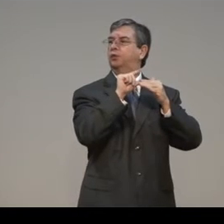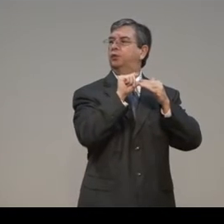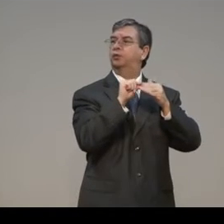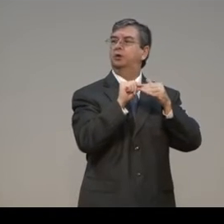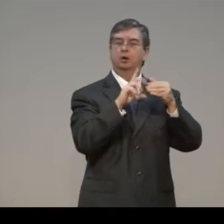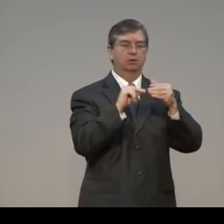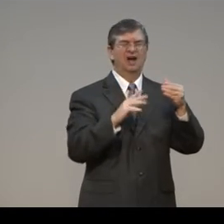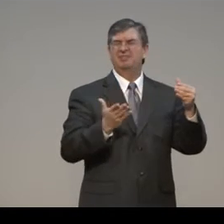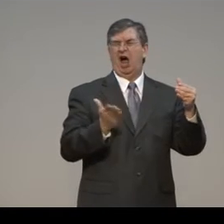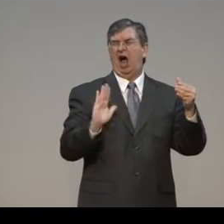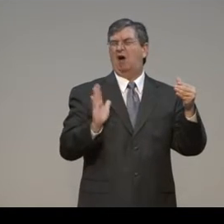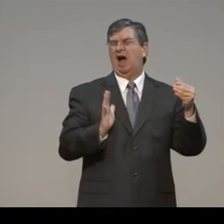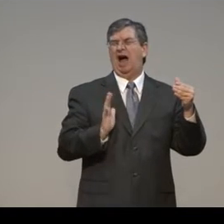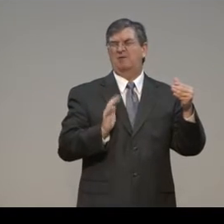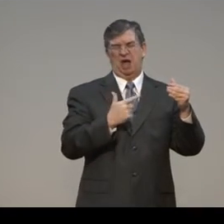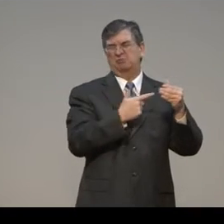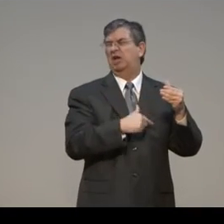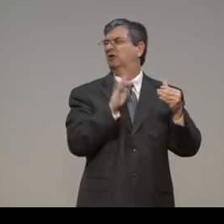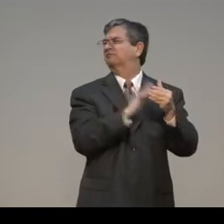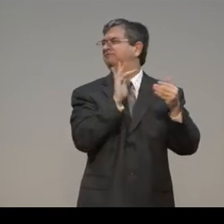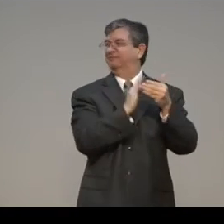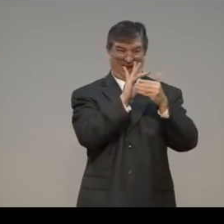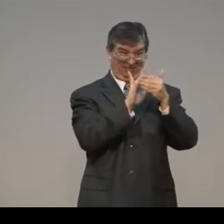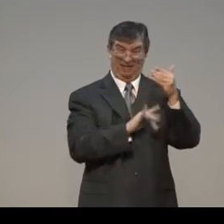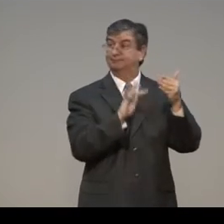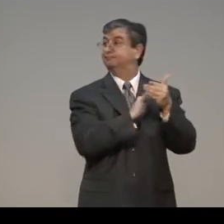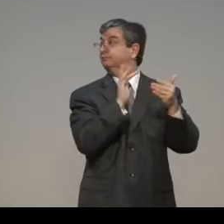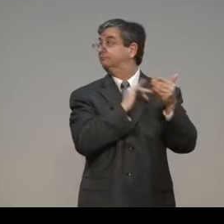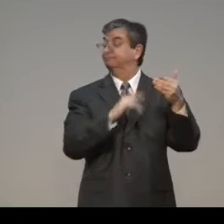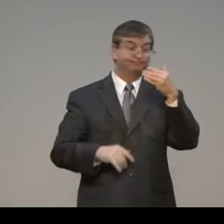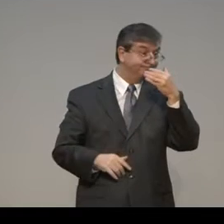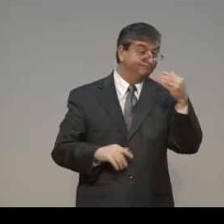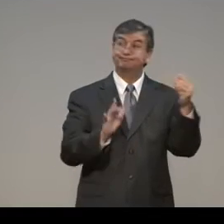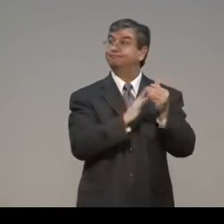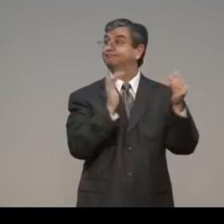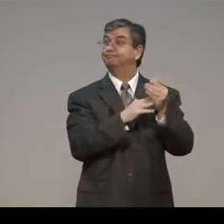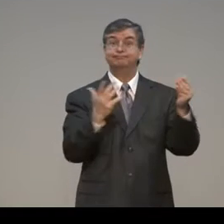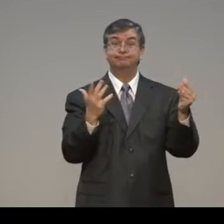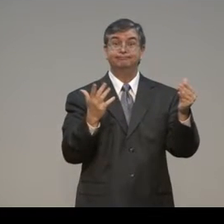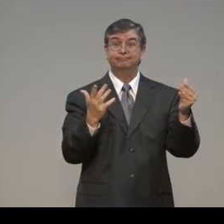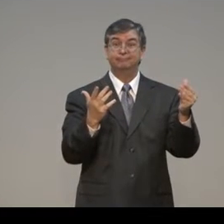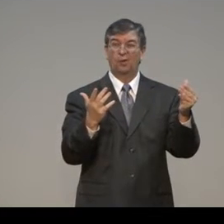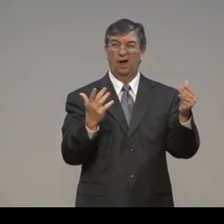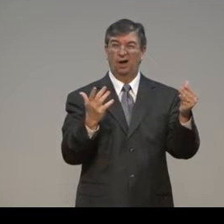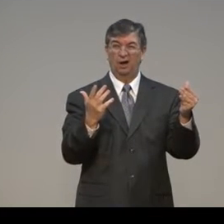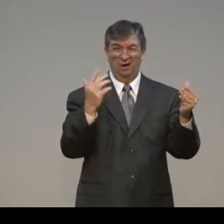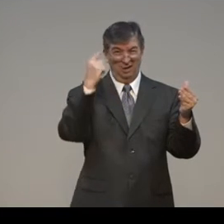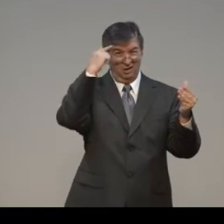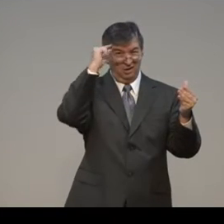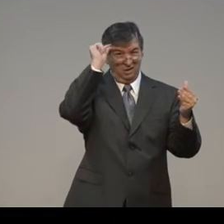And then over time, as I use it, the battery runs out. Do you think I can still use it after the battery is